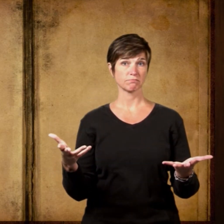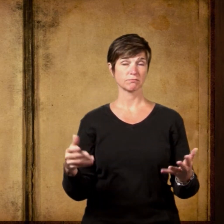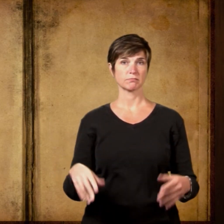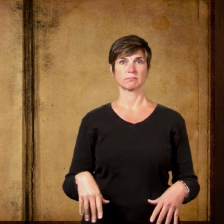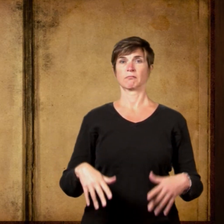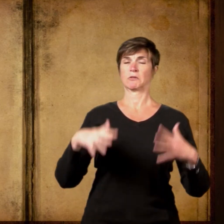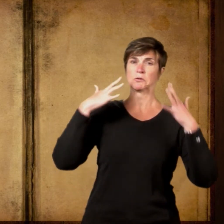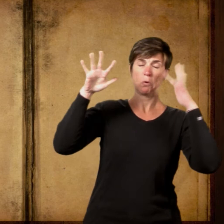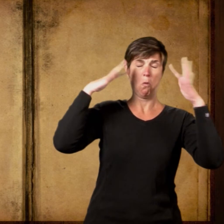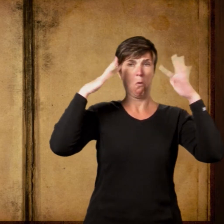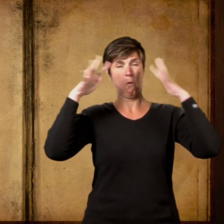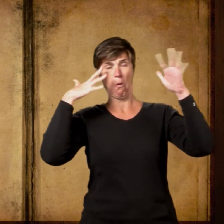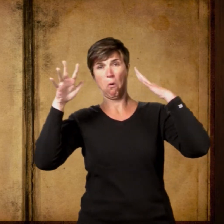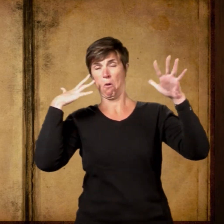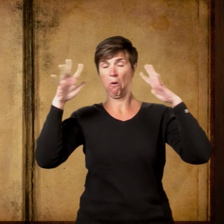Noisy Wild